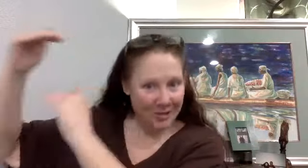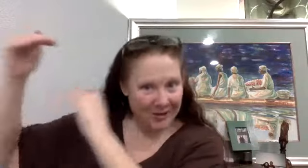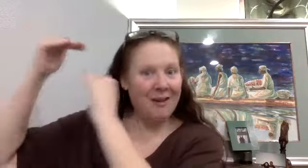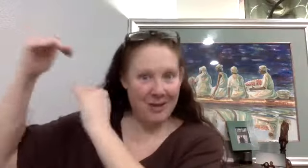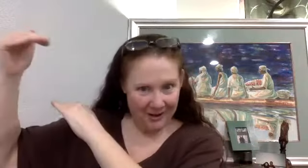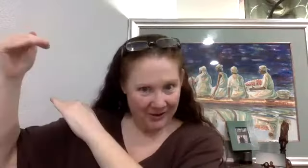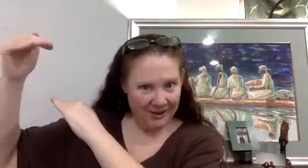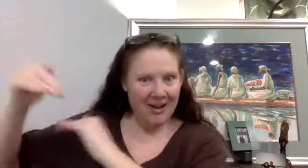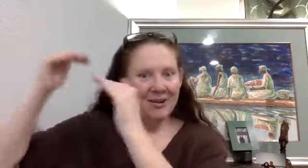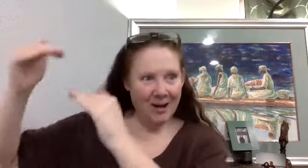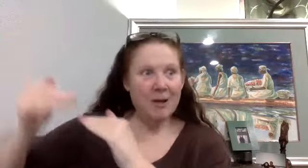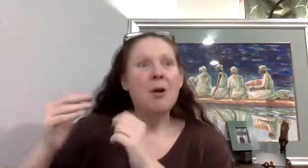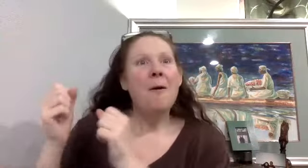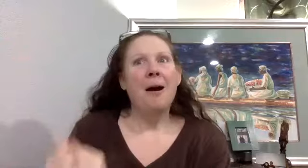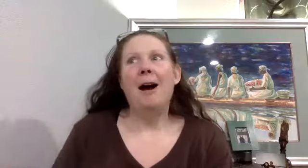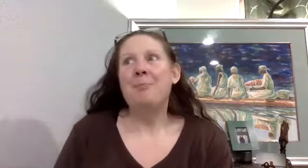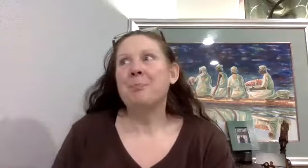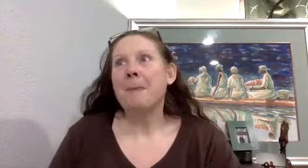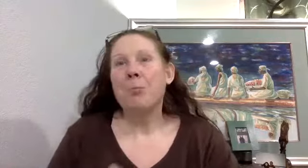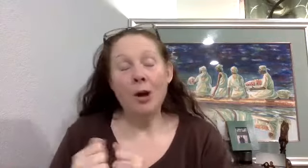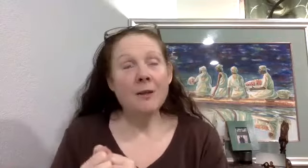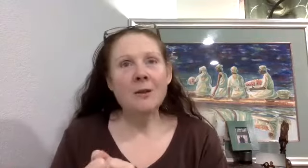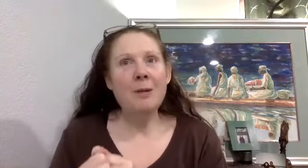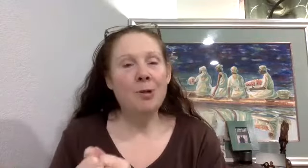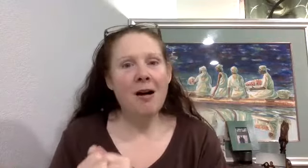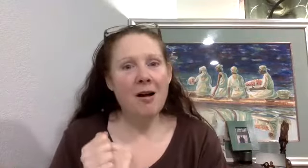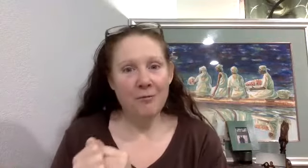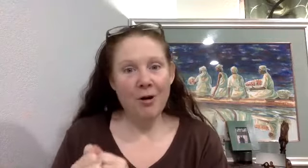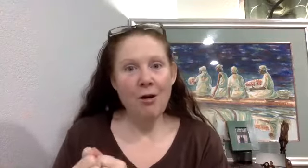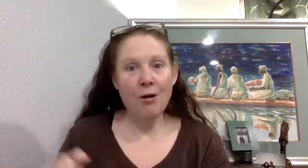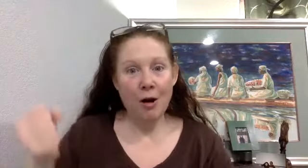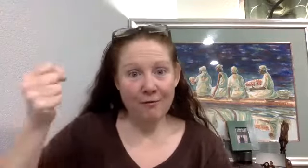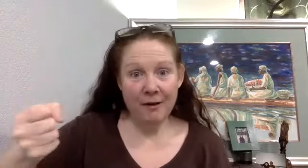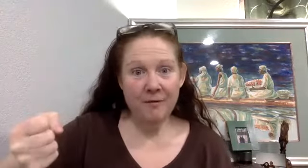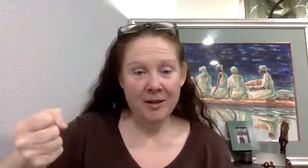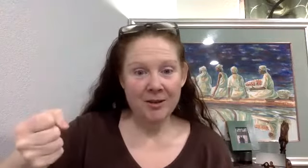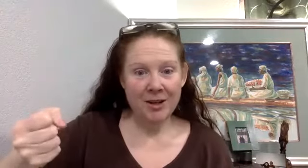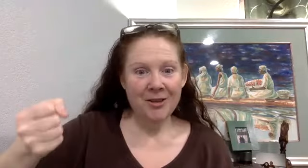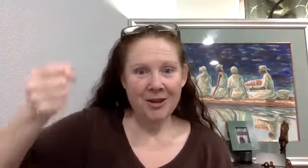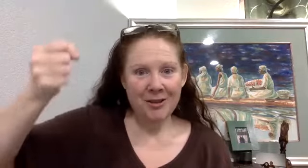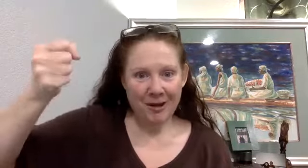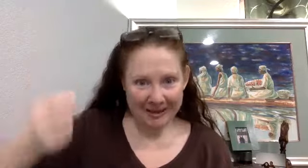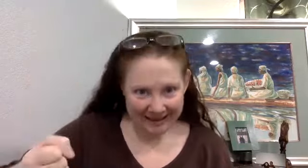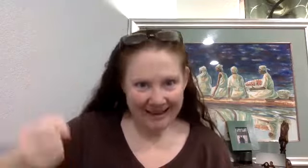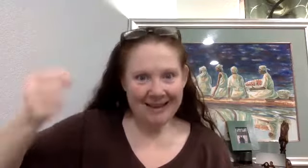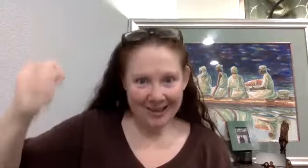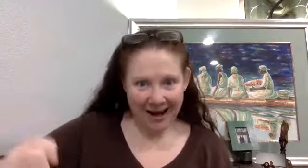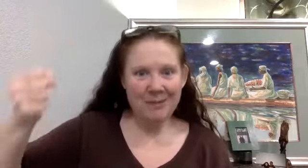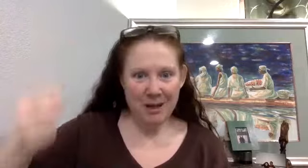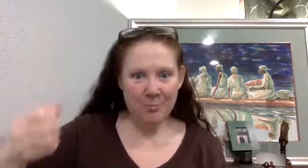of this, right? Parkinson's people over whole are very fit. They're very lean, tiny people.